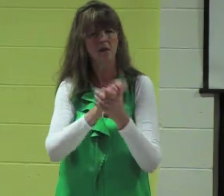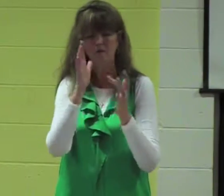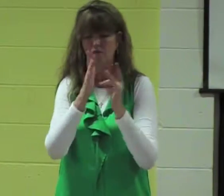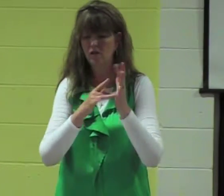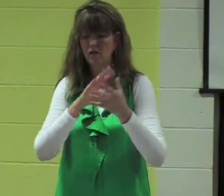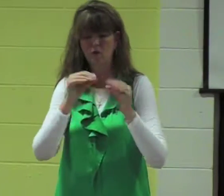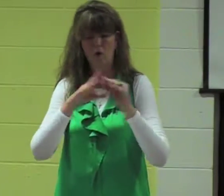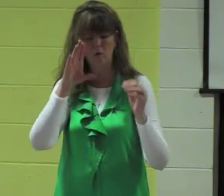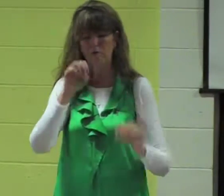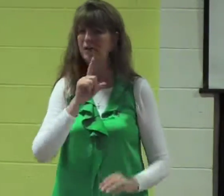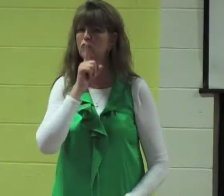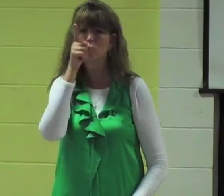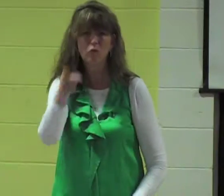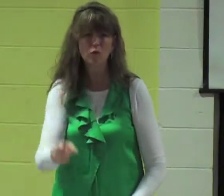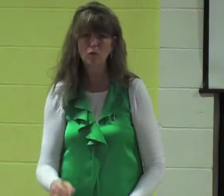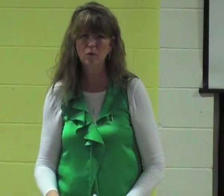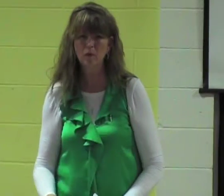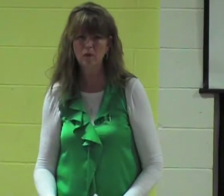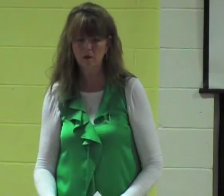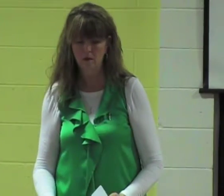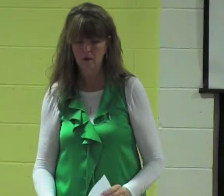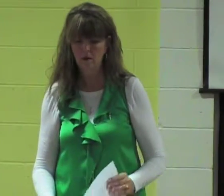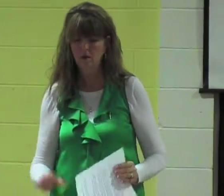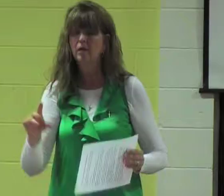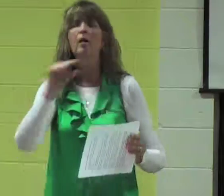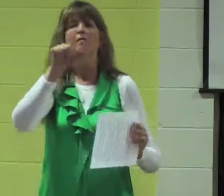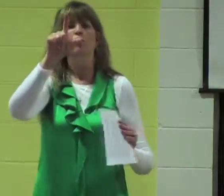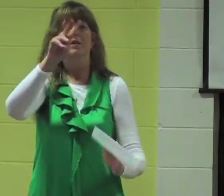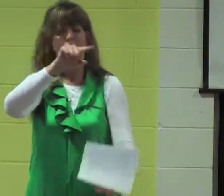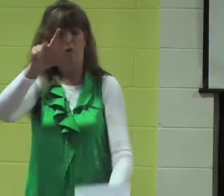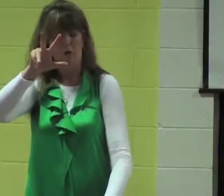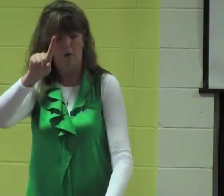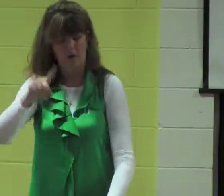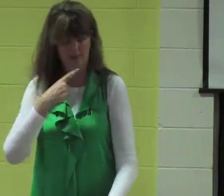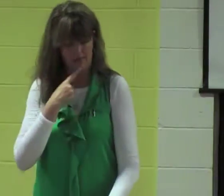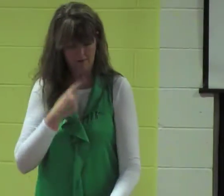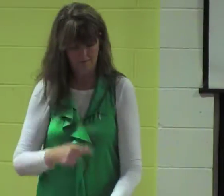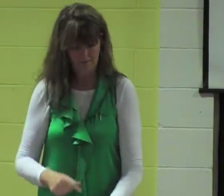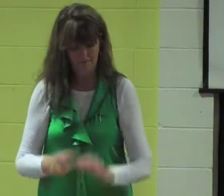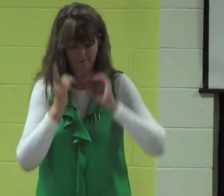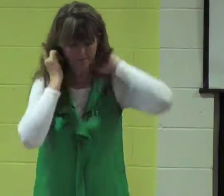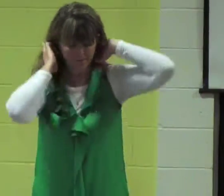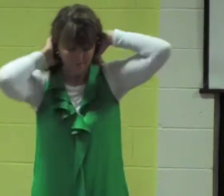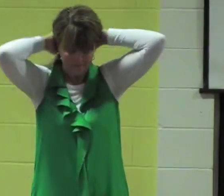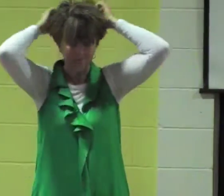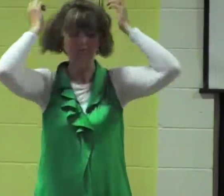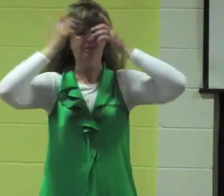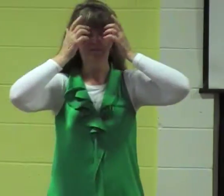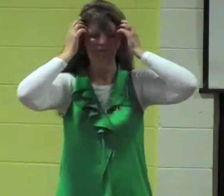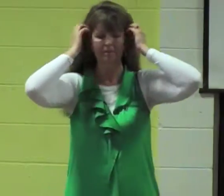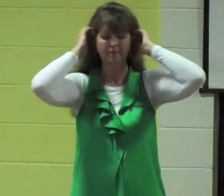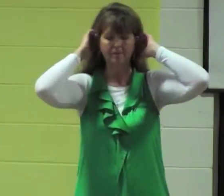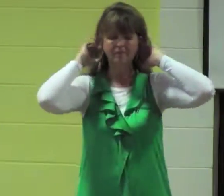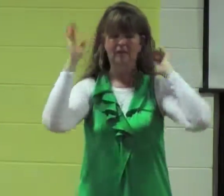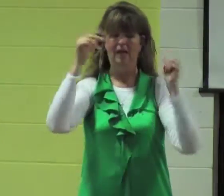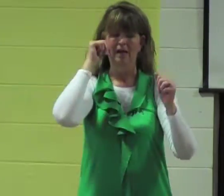they can't believe that Jesus message is true so let's go to verse 26 through 31